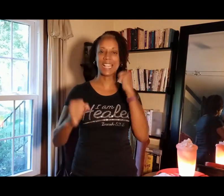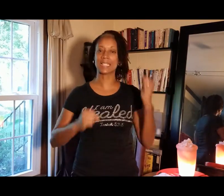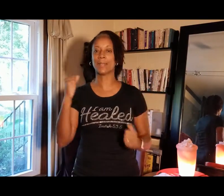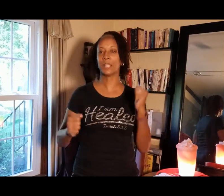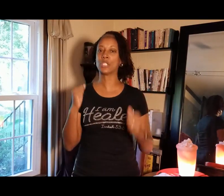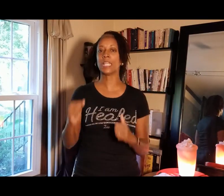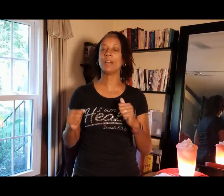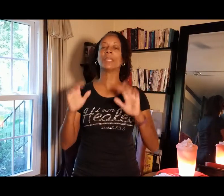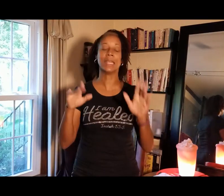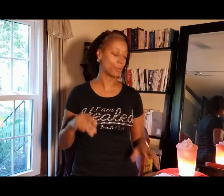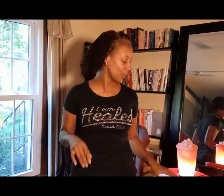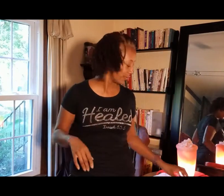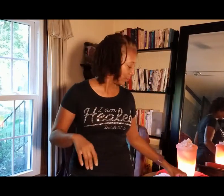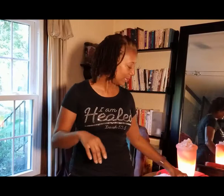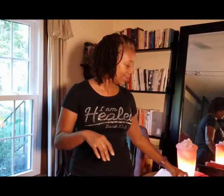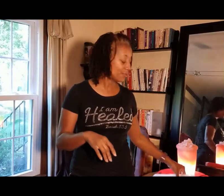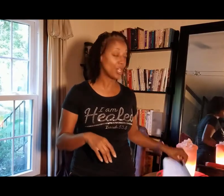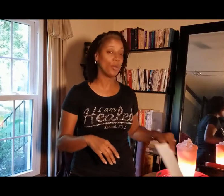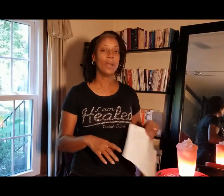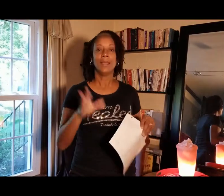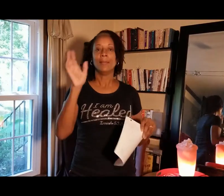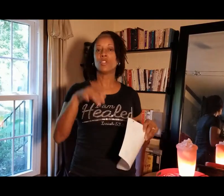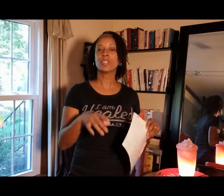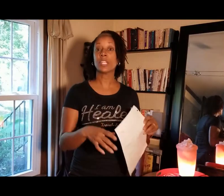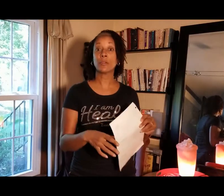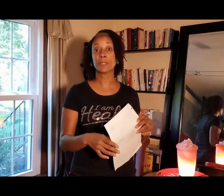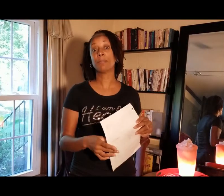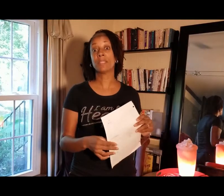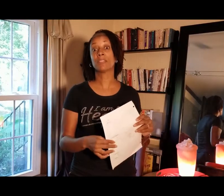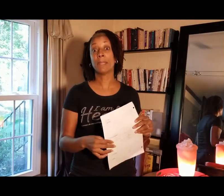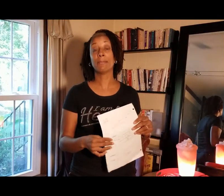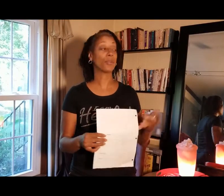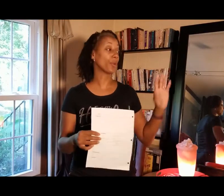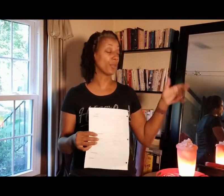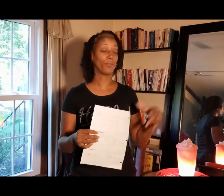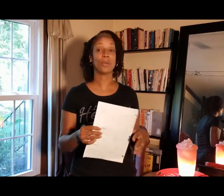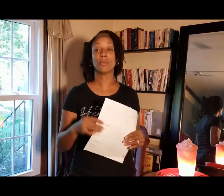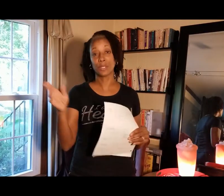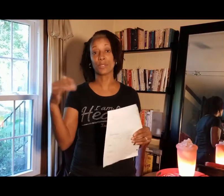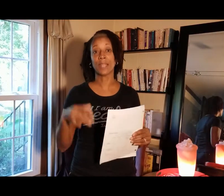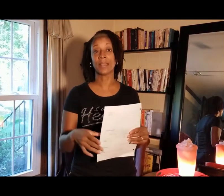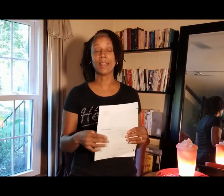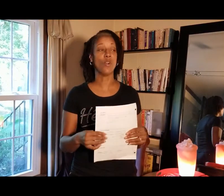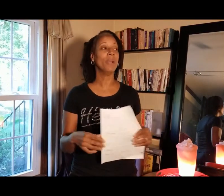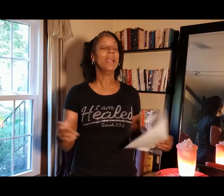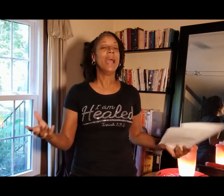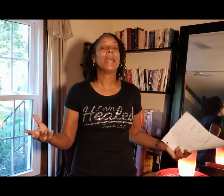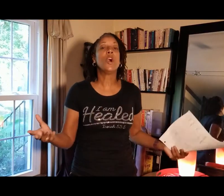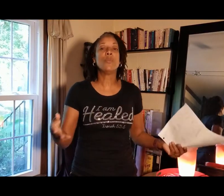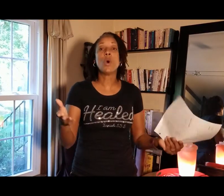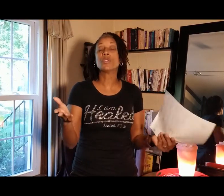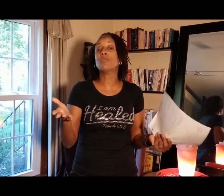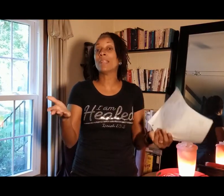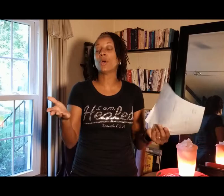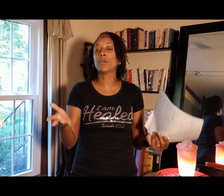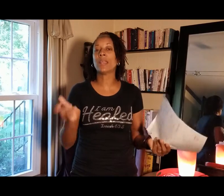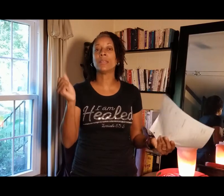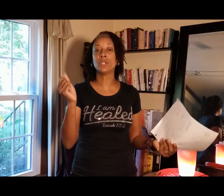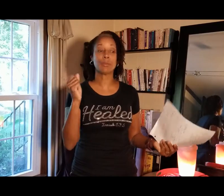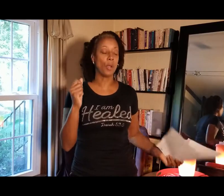got some energy out and it was wonderful. So just tear up some pieces of paper, throw it on the floor. If you want to do that at home at home. Also, my daughter and I use a